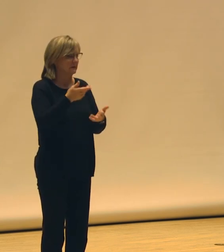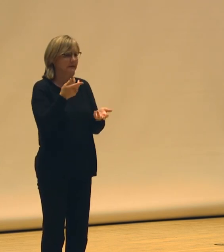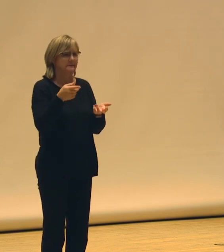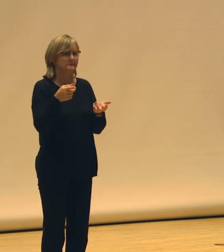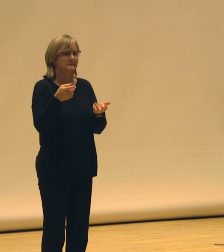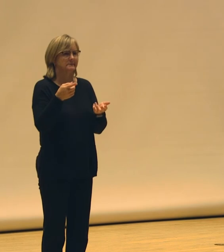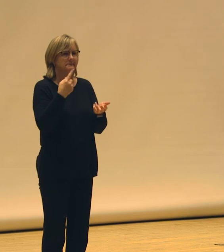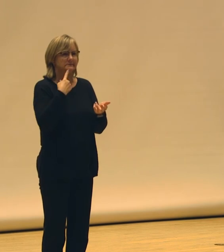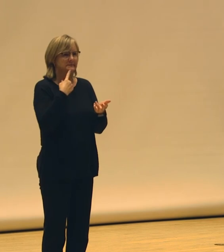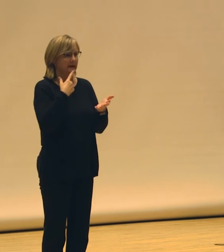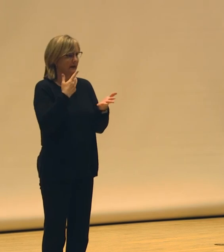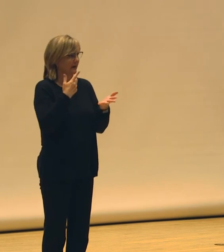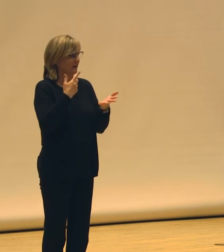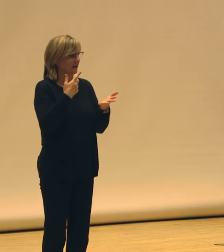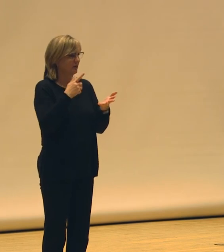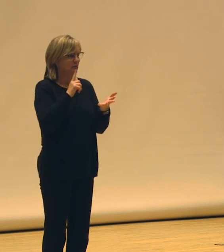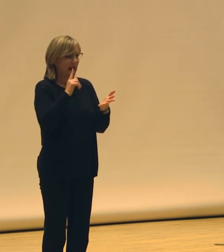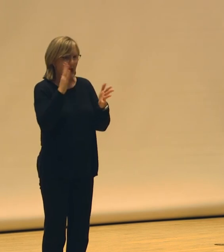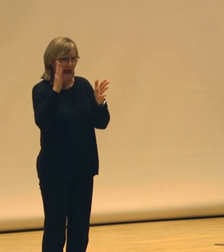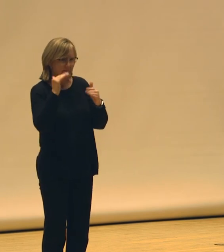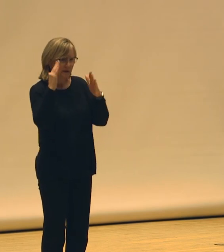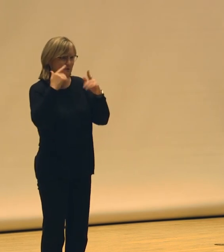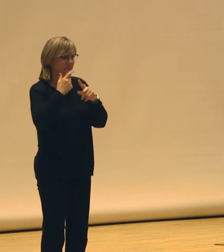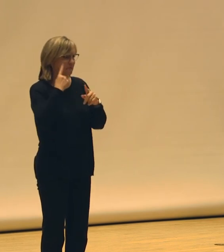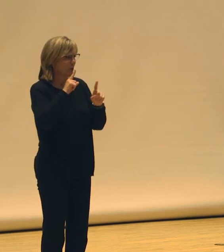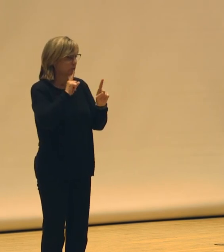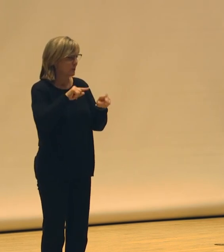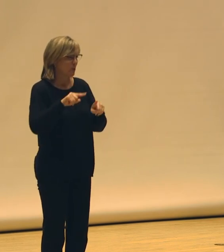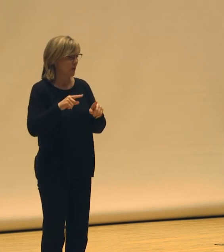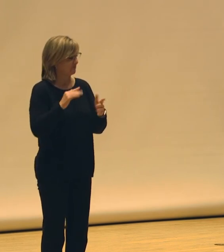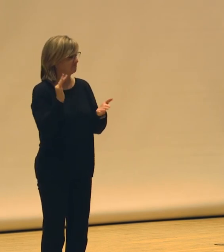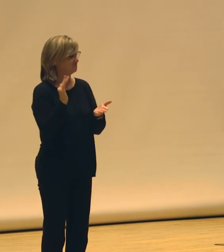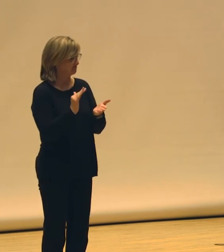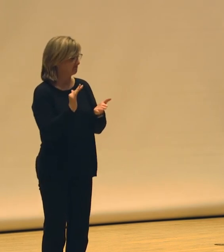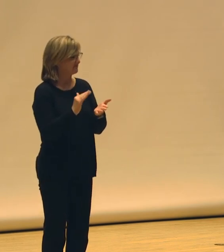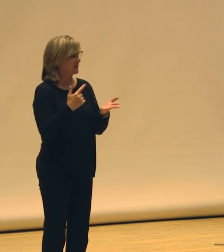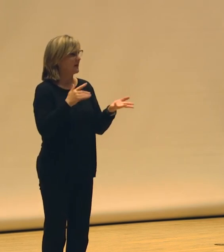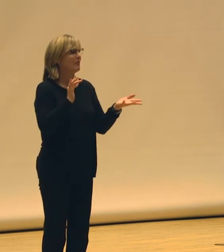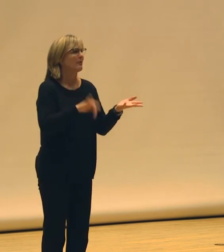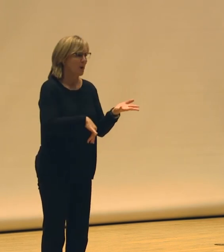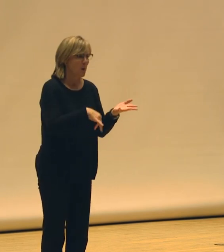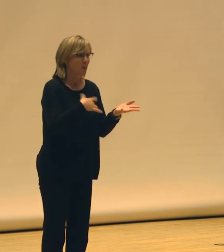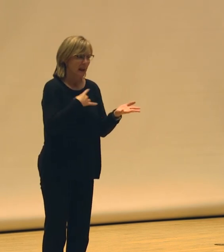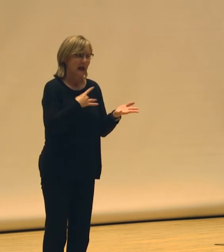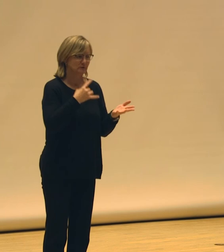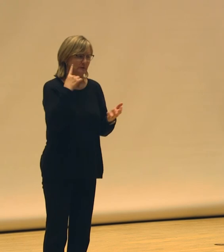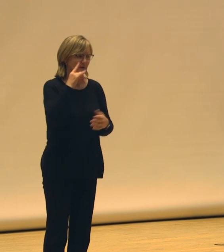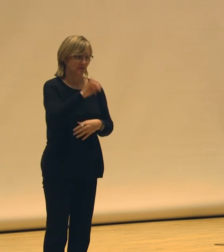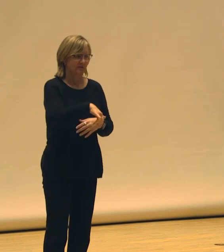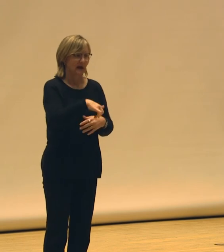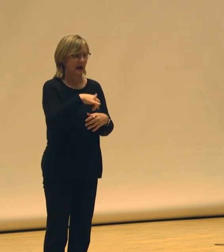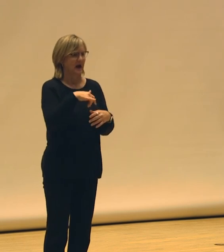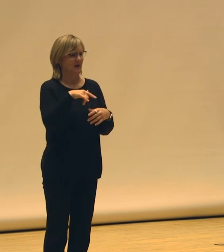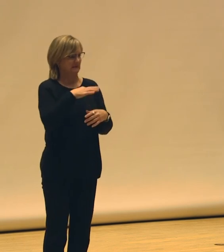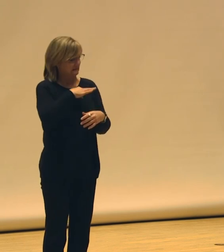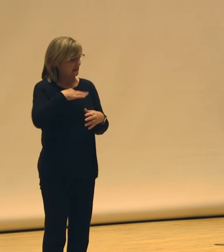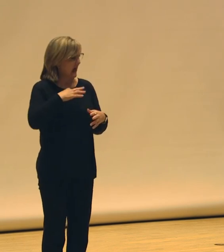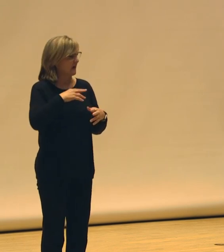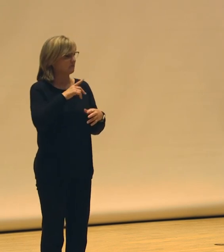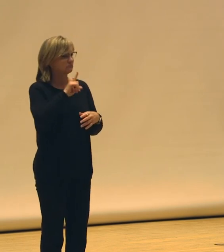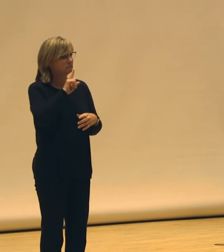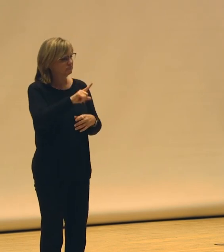modest expectations on reporting. These are words that we want to hear. Very understanding staff.